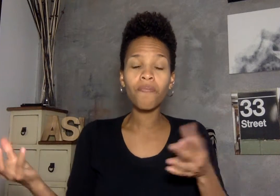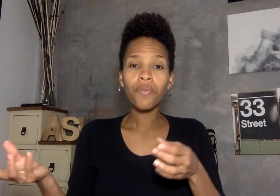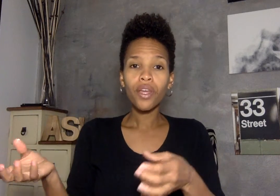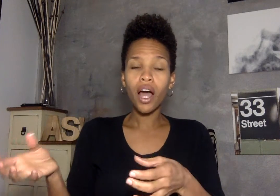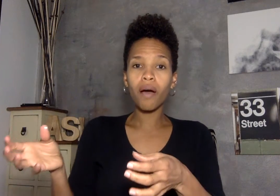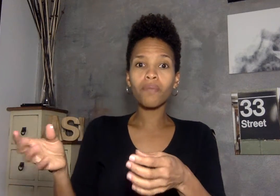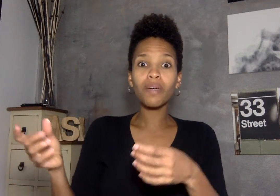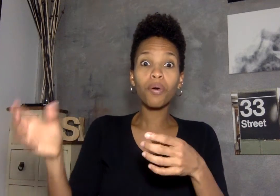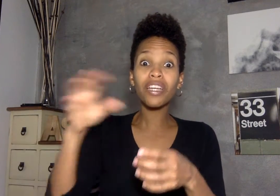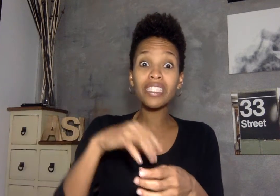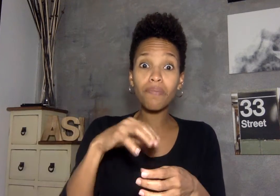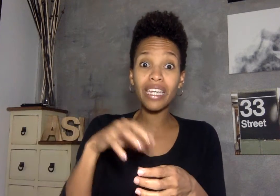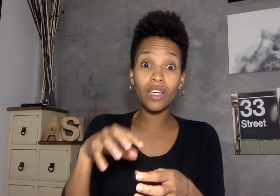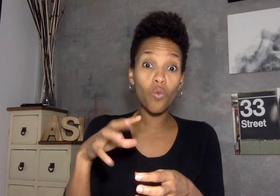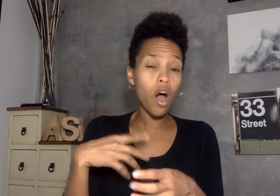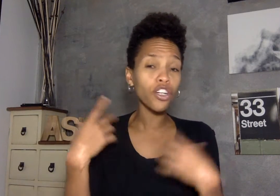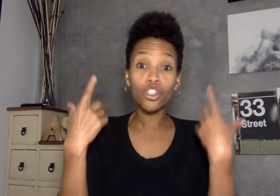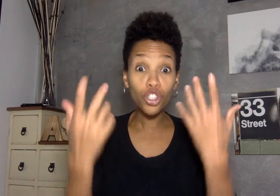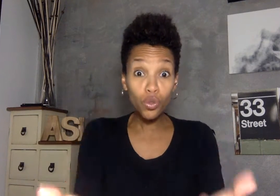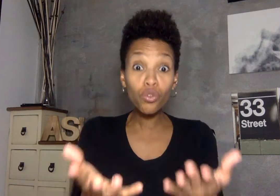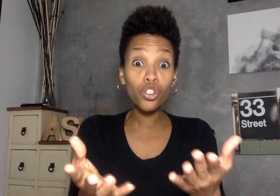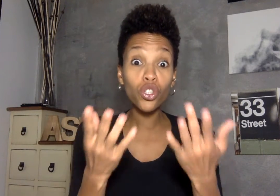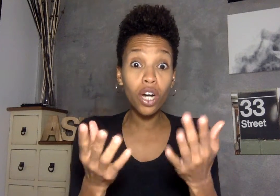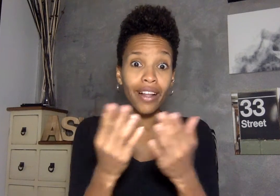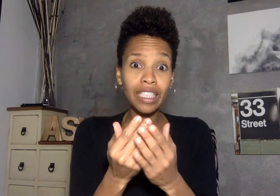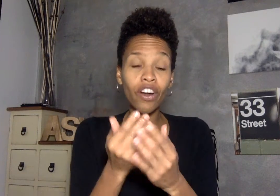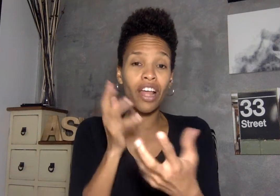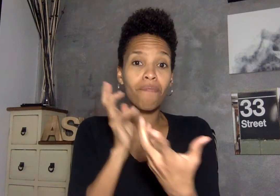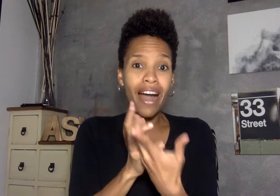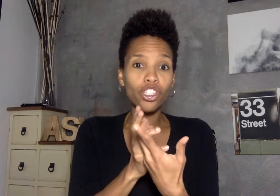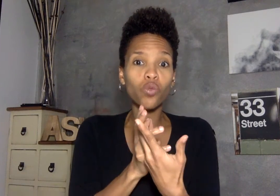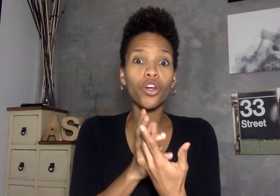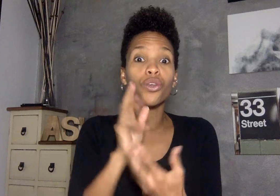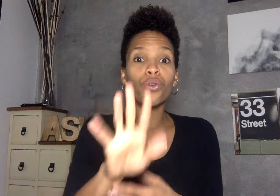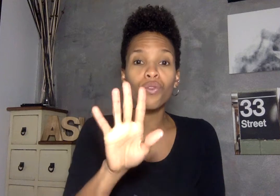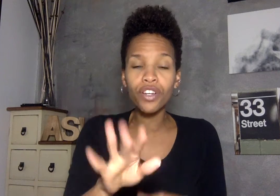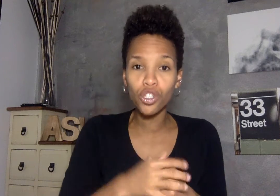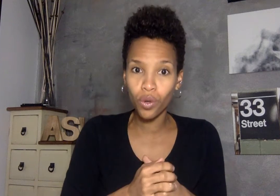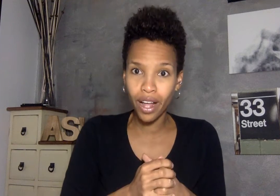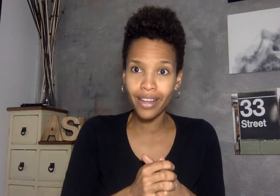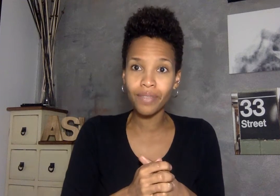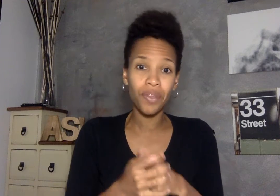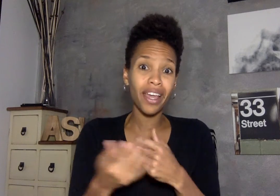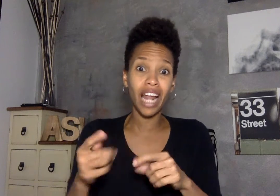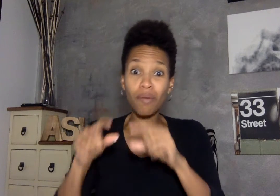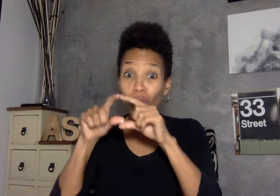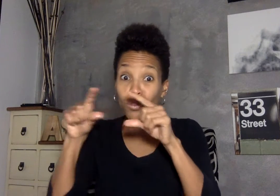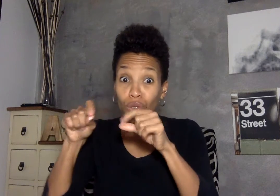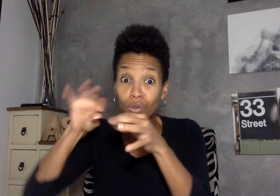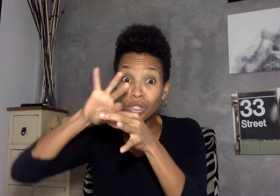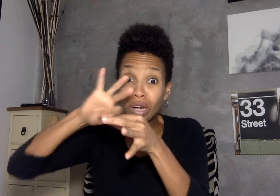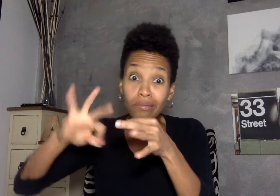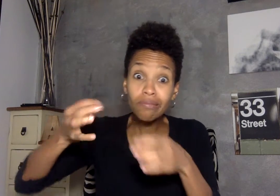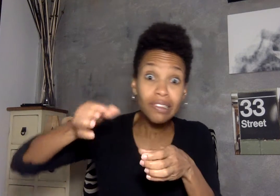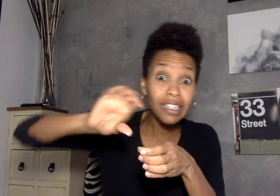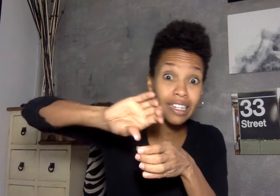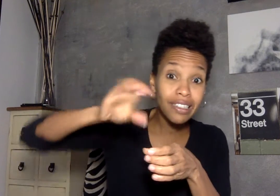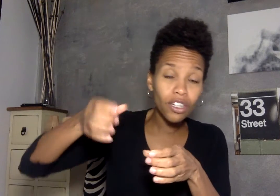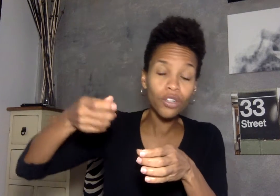um putting something in water use a classifier that matches what you visualize again i'm old school so i'm this or